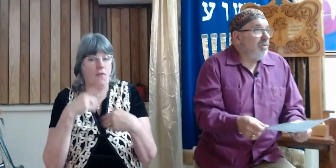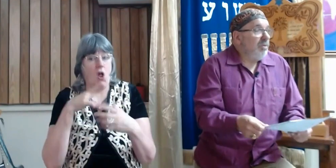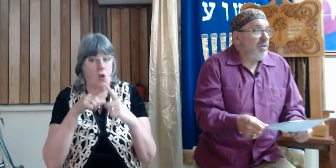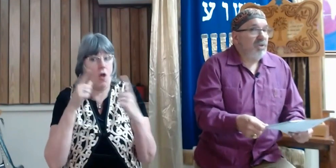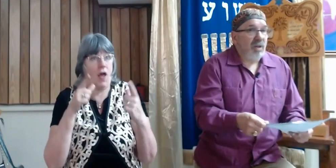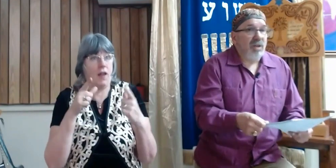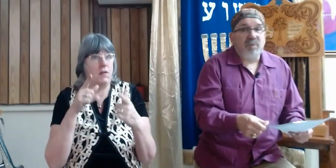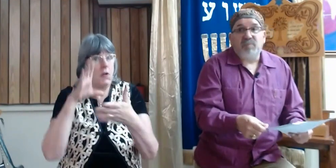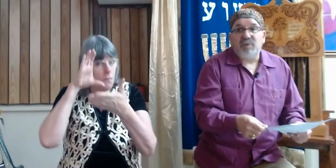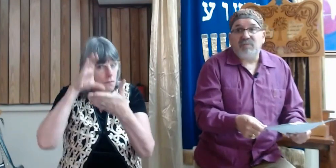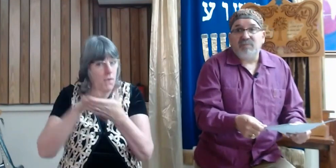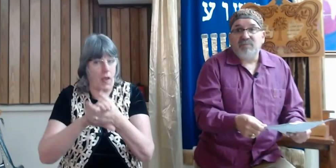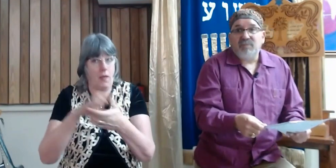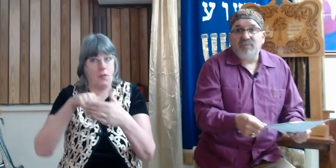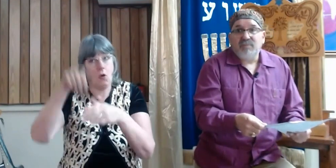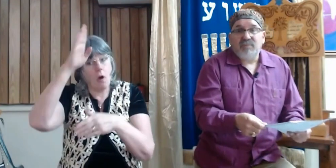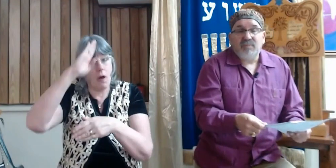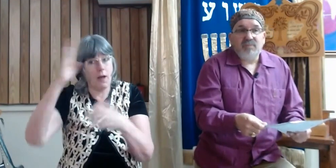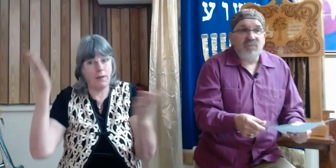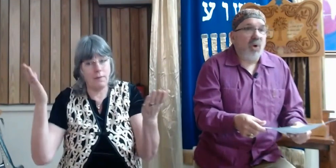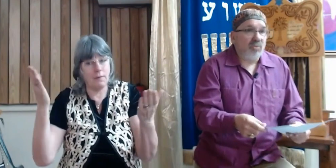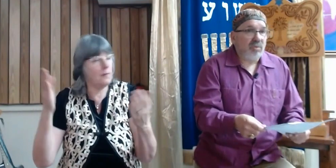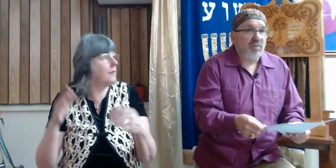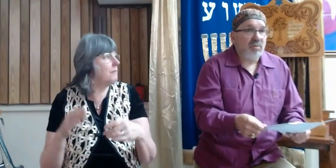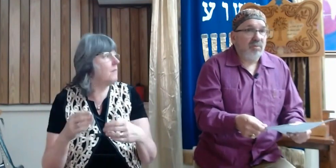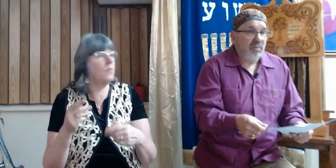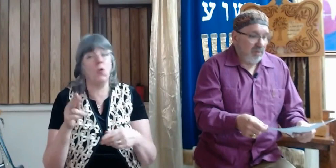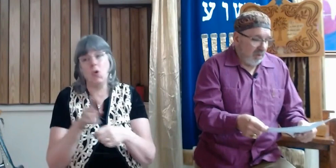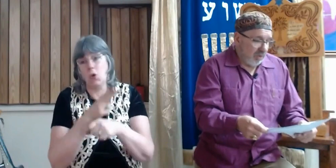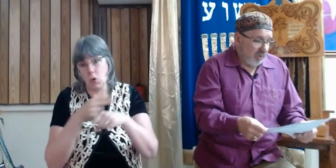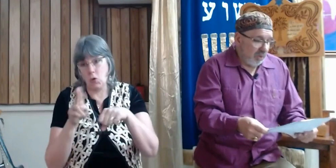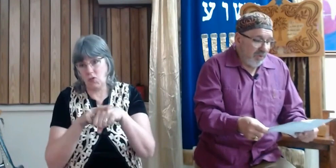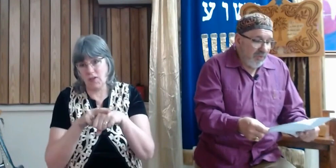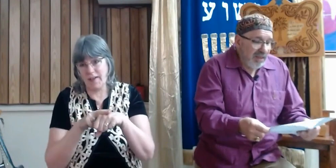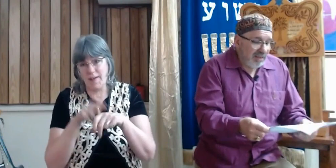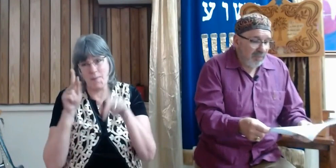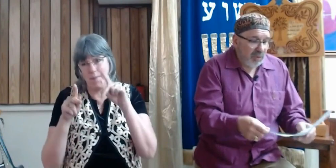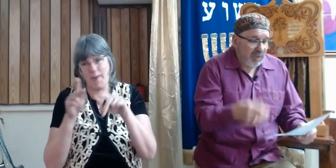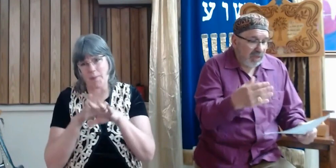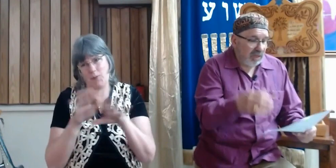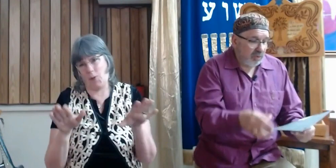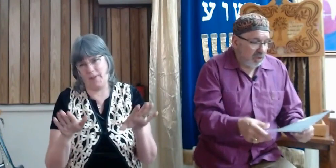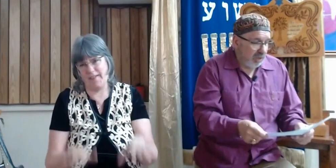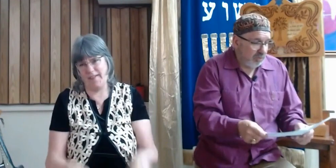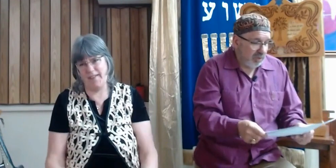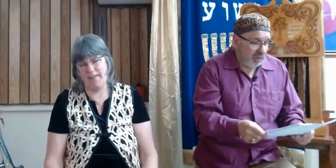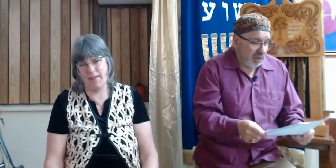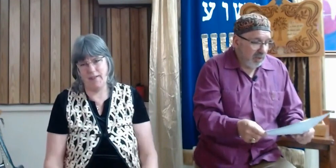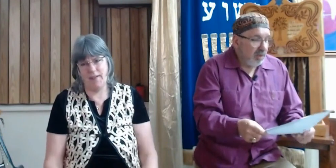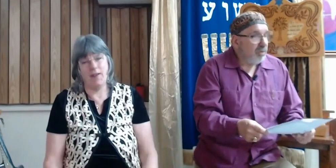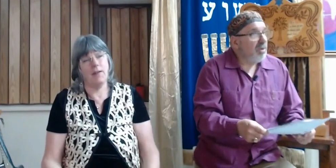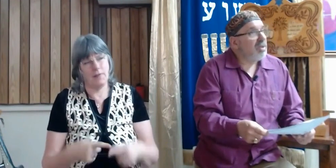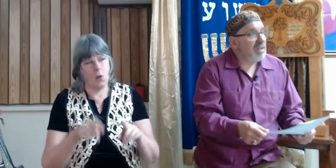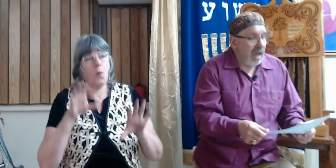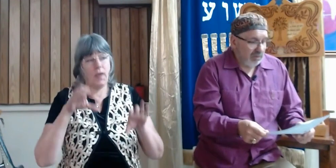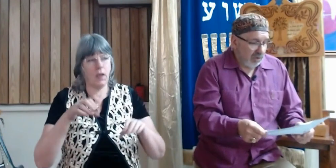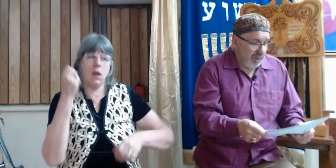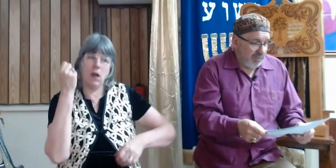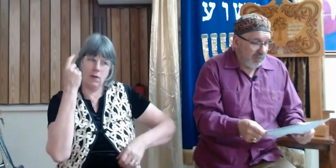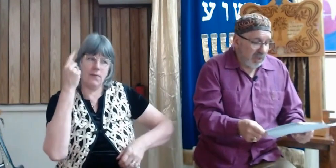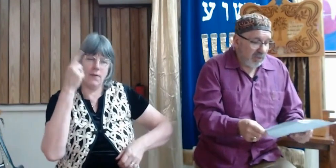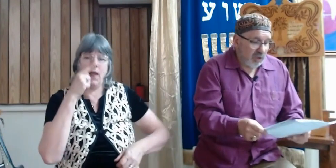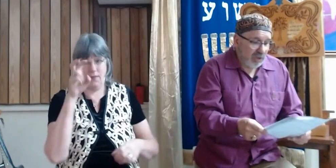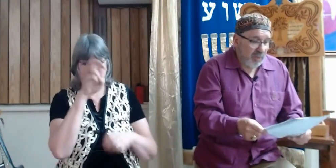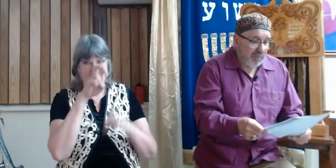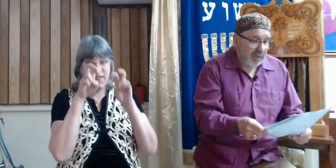you know, usually people don't. So we find something we can associate with this car,